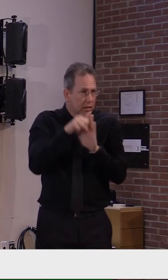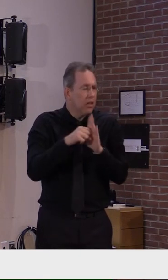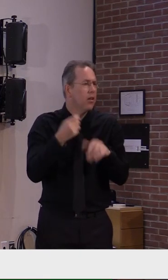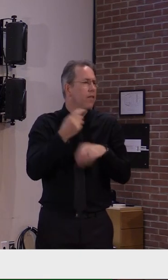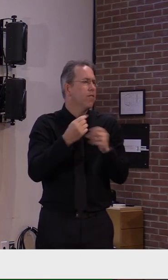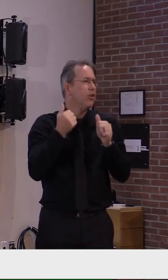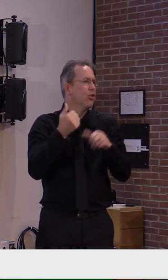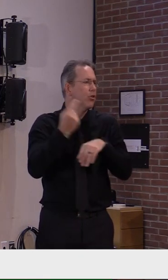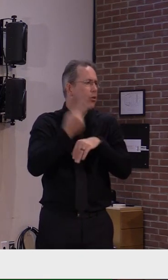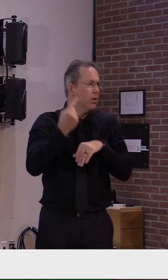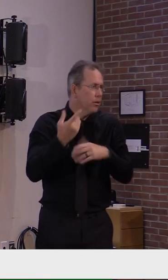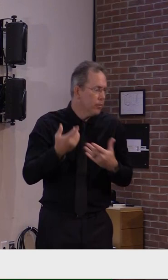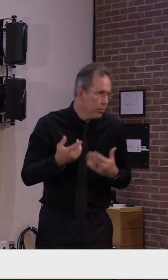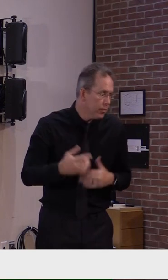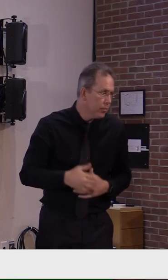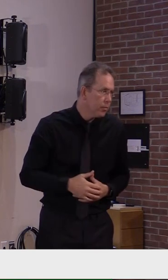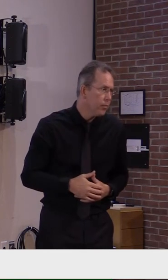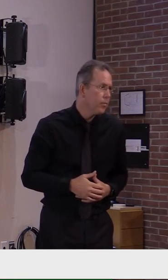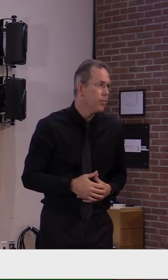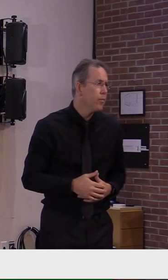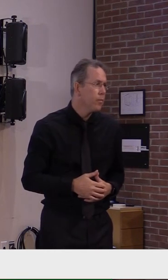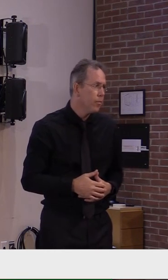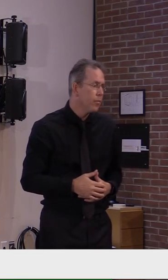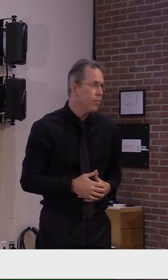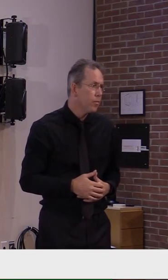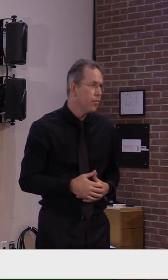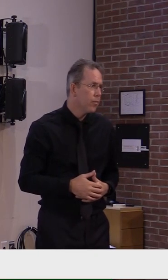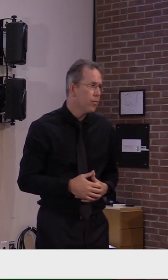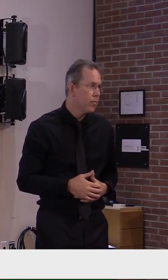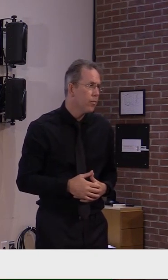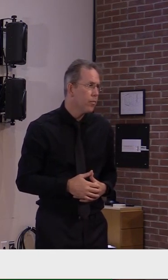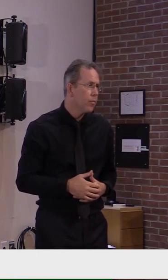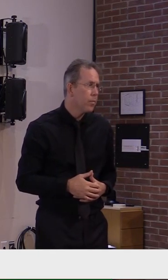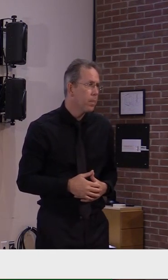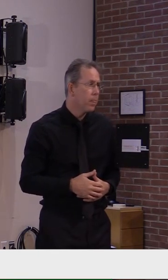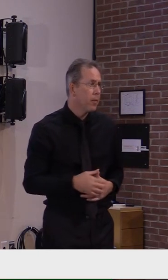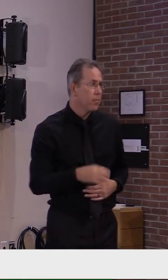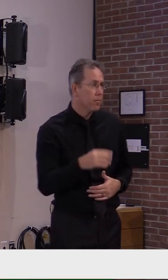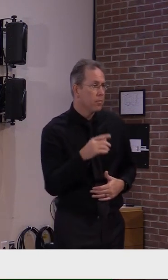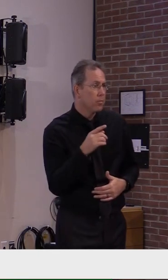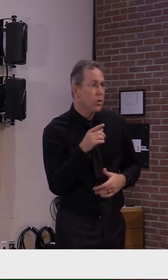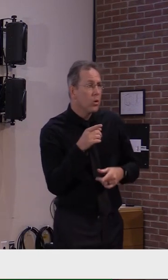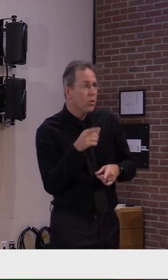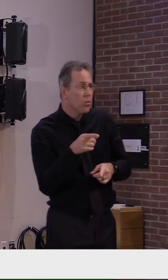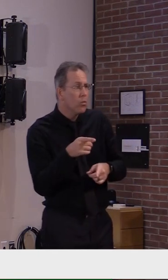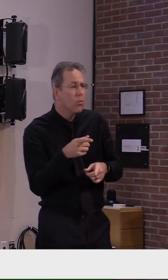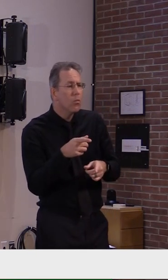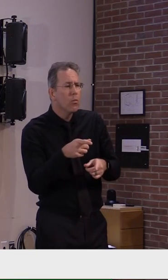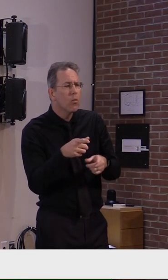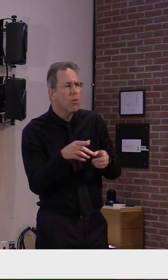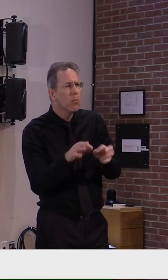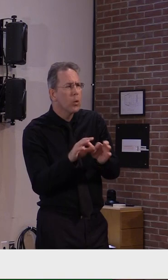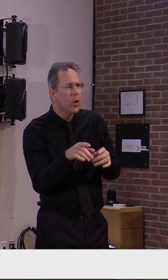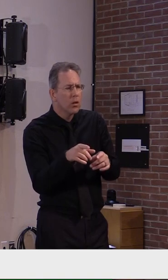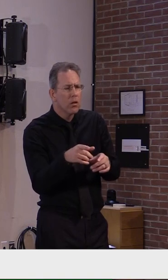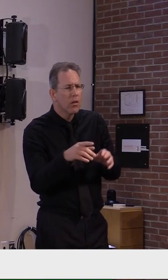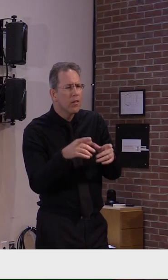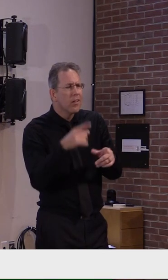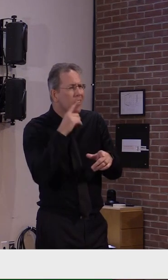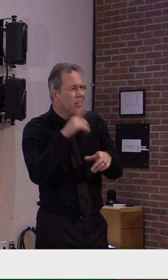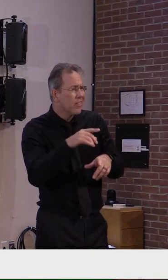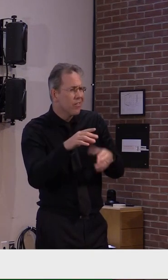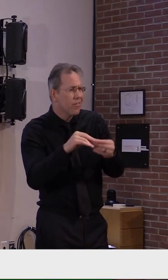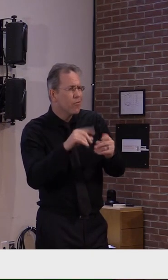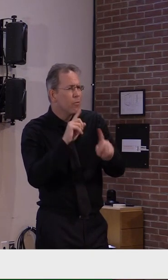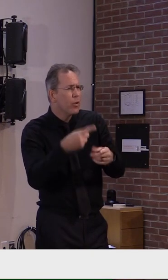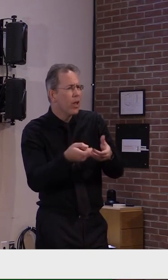ask you to do when you ask your constituent or your reader, when they contact the department, ask them